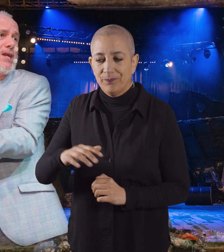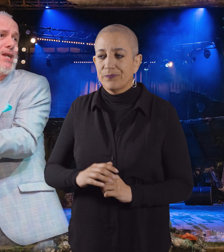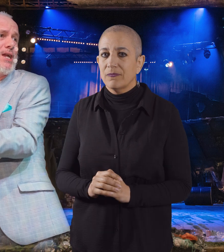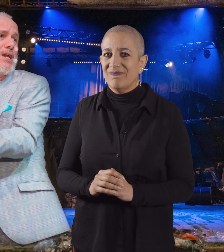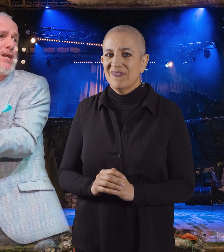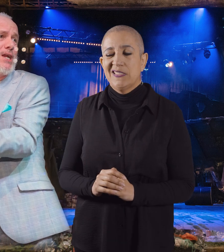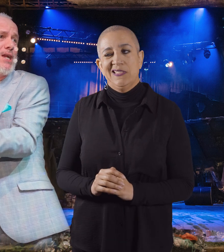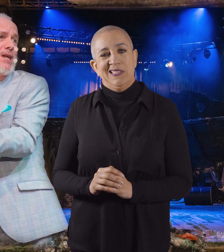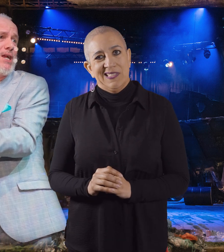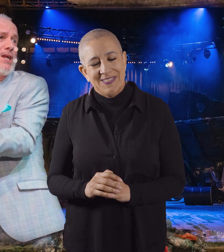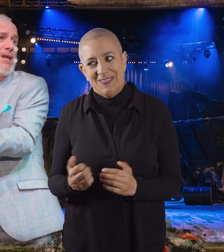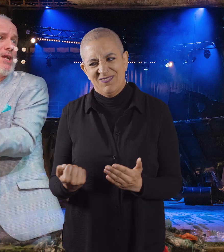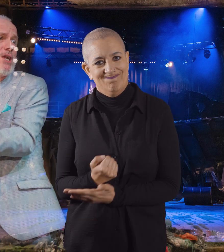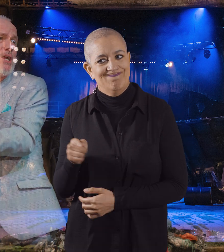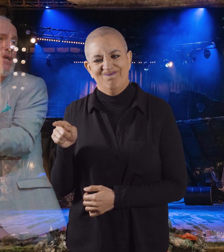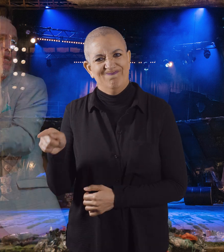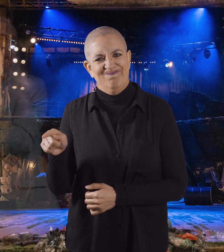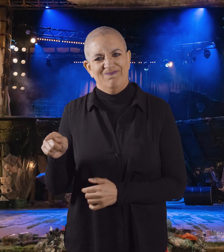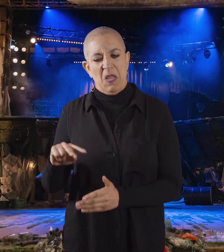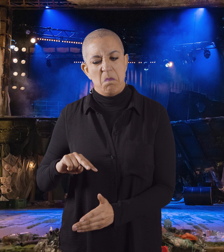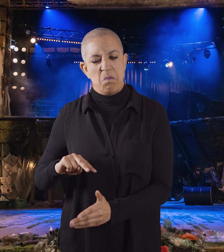Unfortunately, Antonio made a plot with Prospero's enemies.